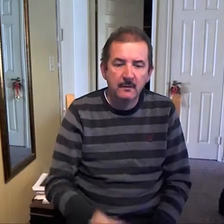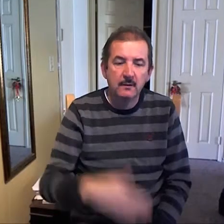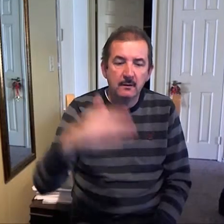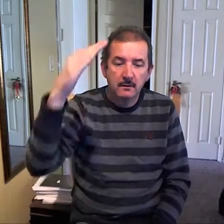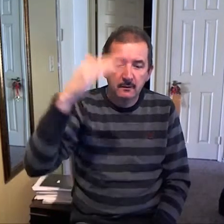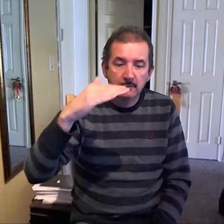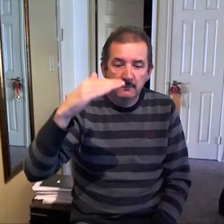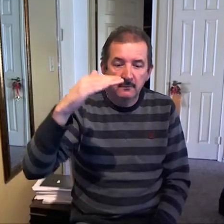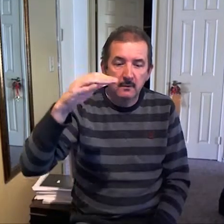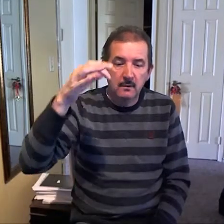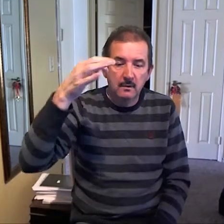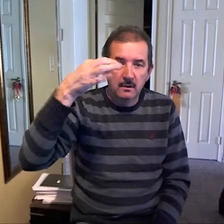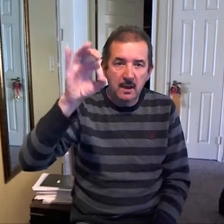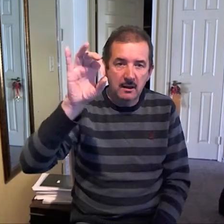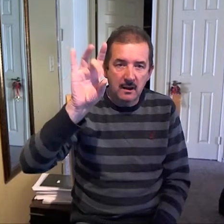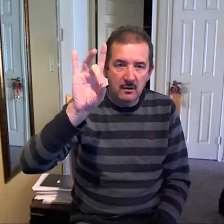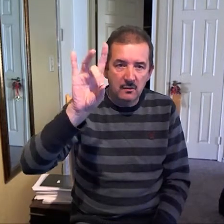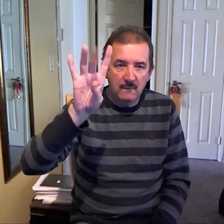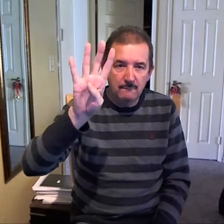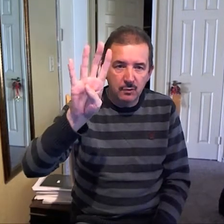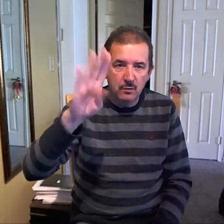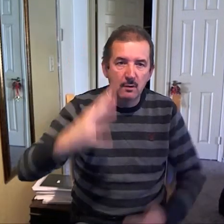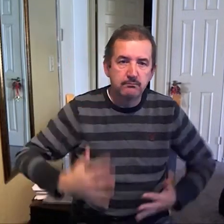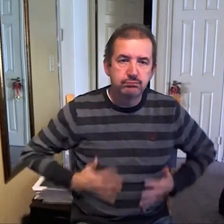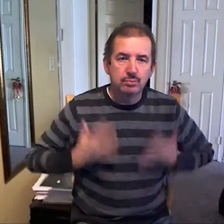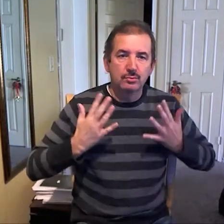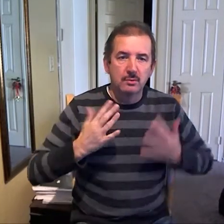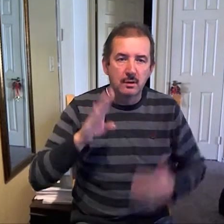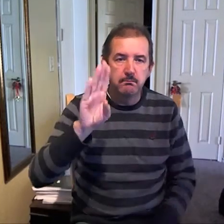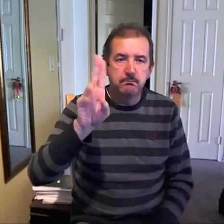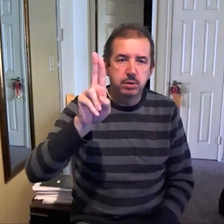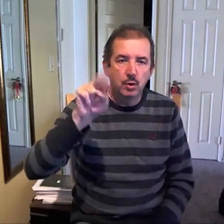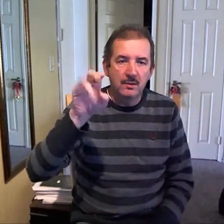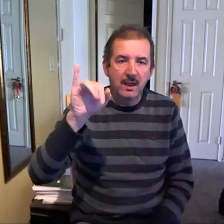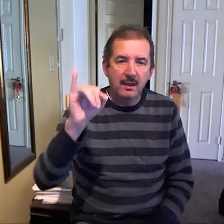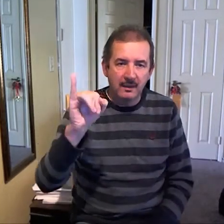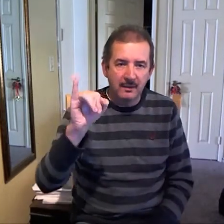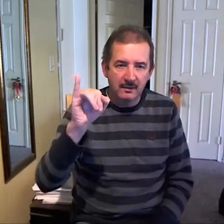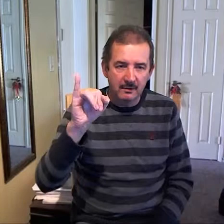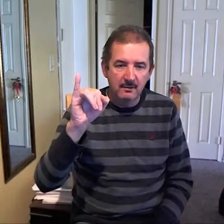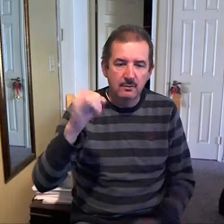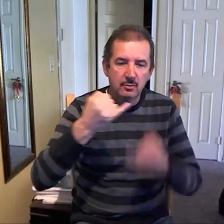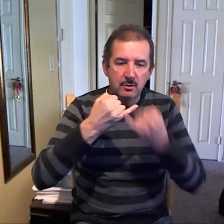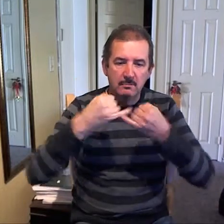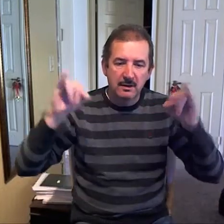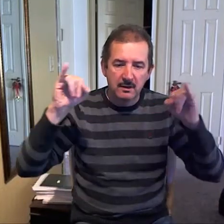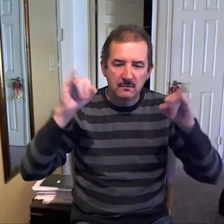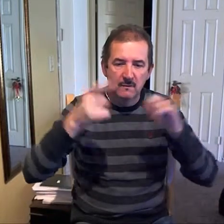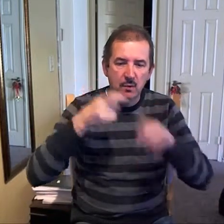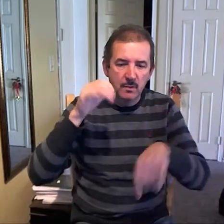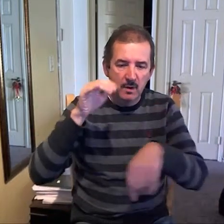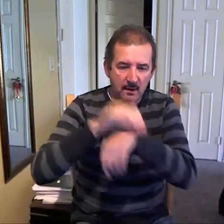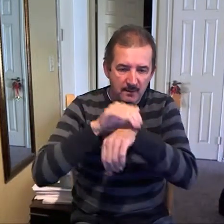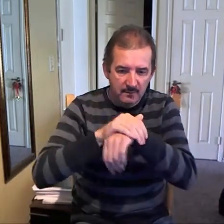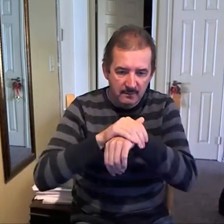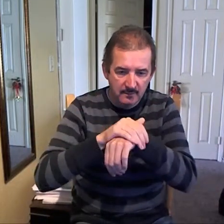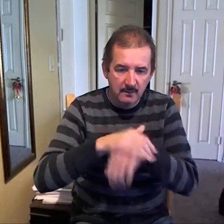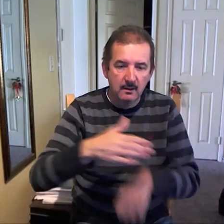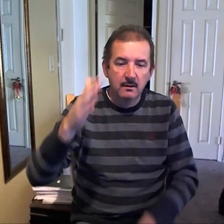Do you like hair? Are you done with them? Yeah, I'm so done with them. If you want some help, I'll take the